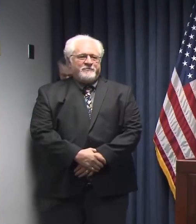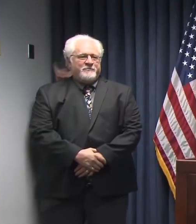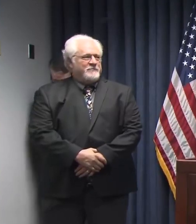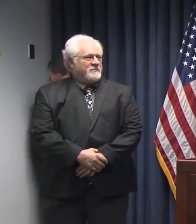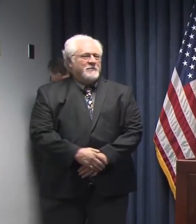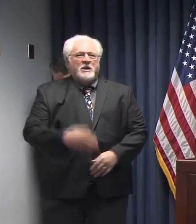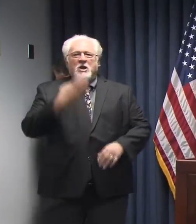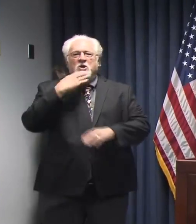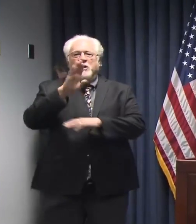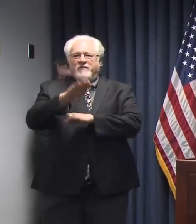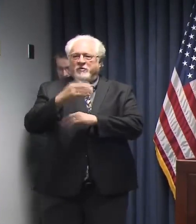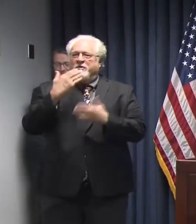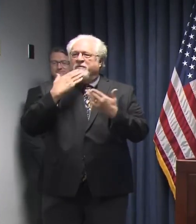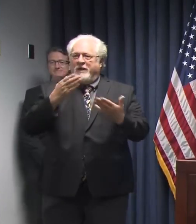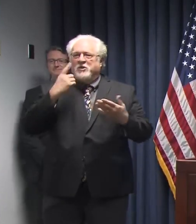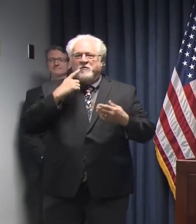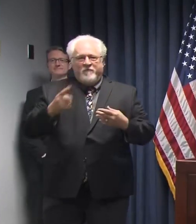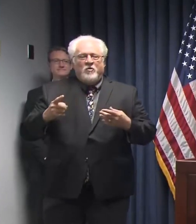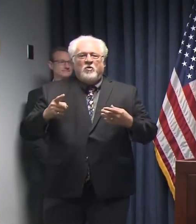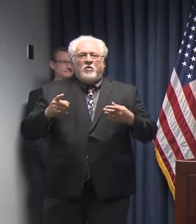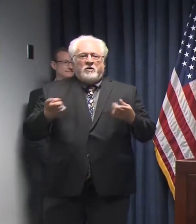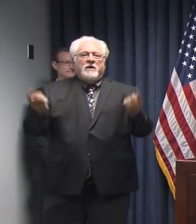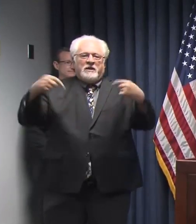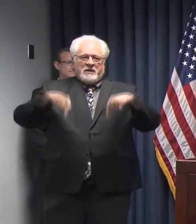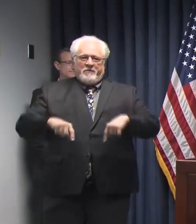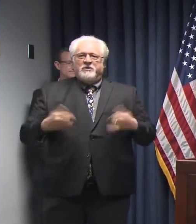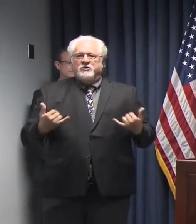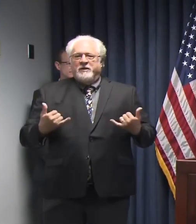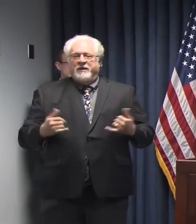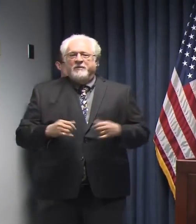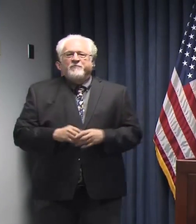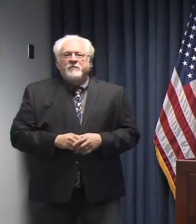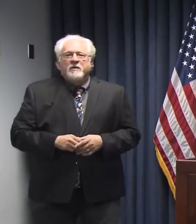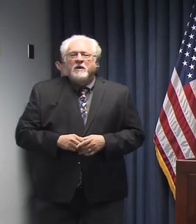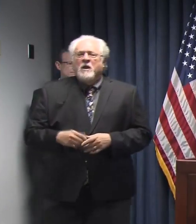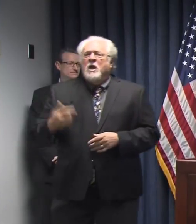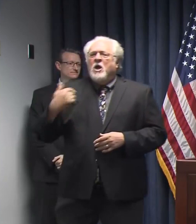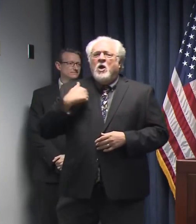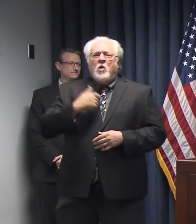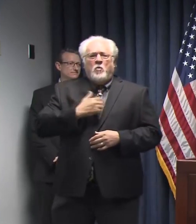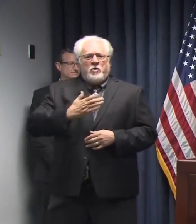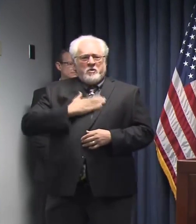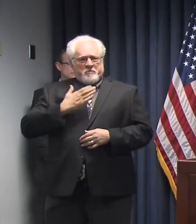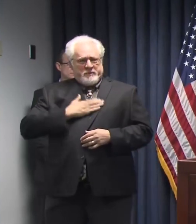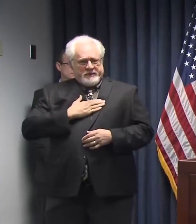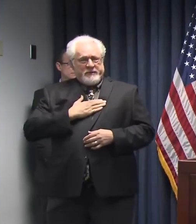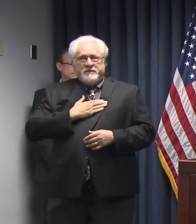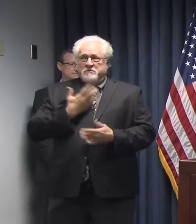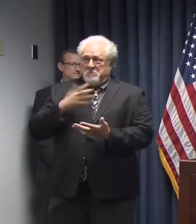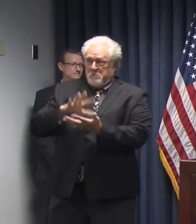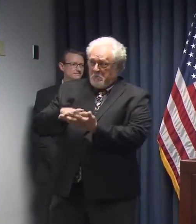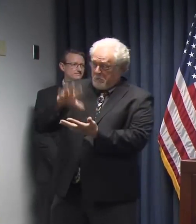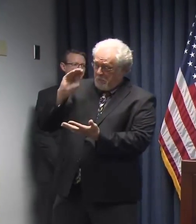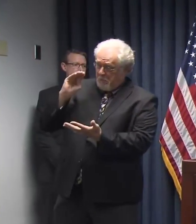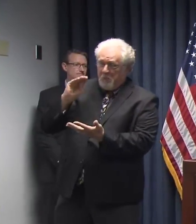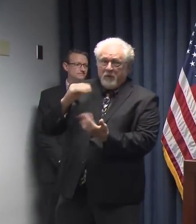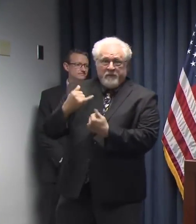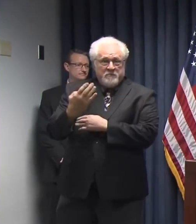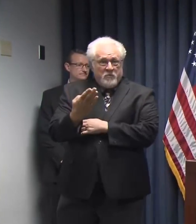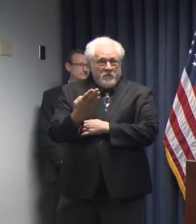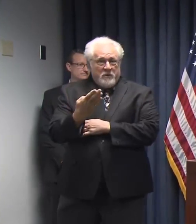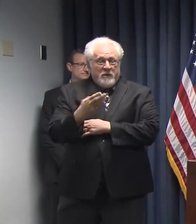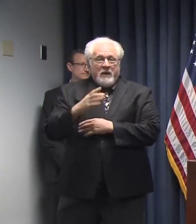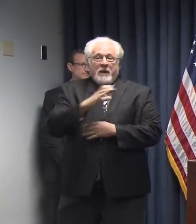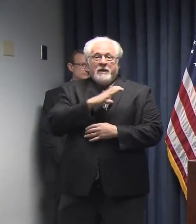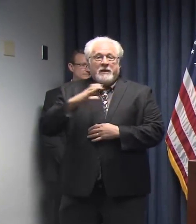Good afternoon and thank all of you for being here today. We are pleased to learn this morning that